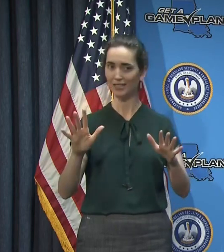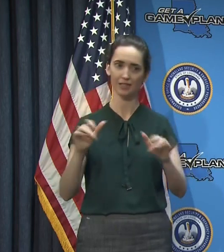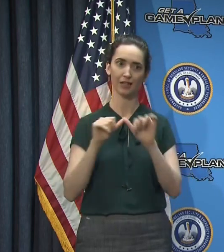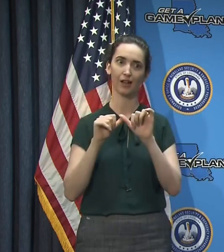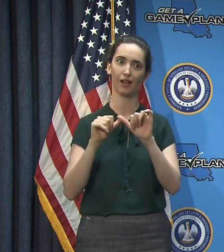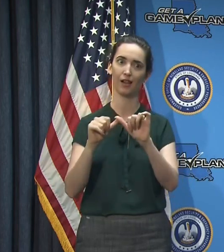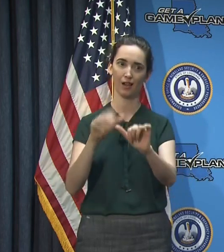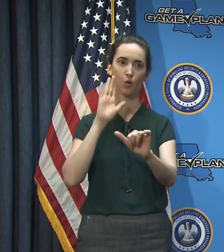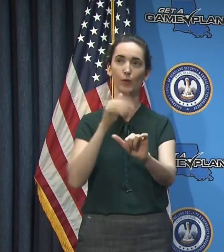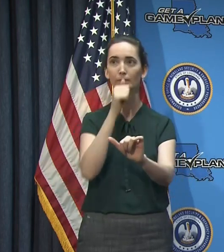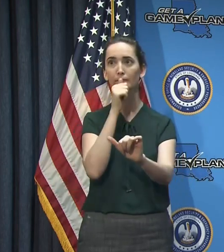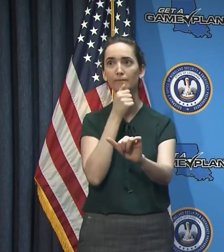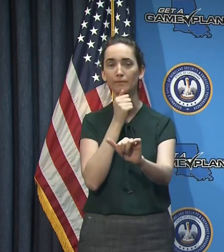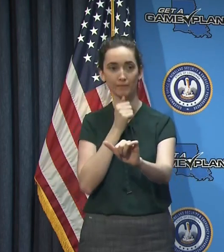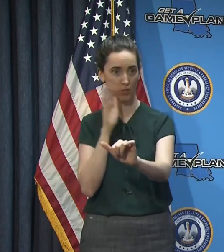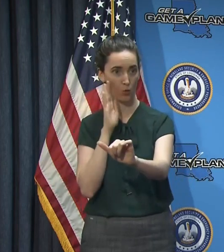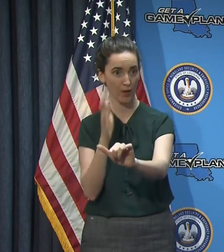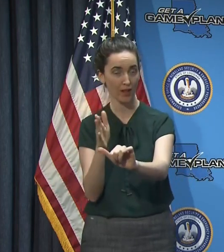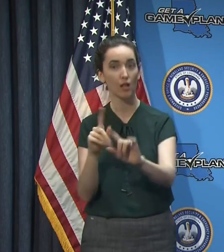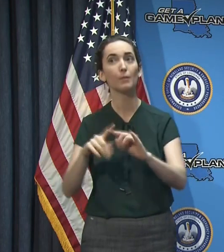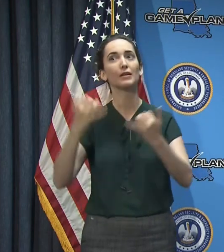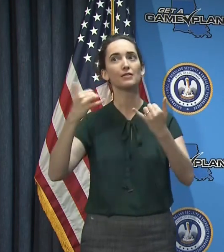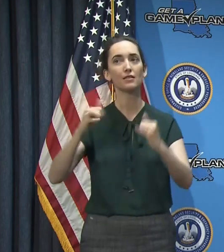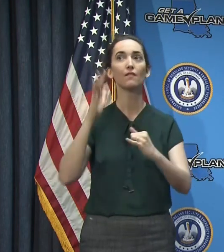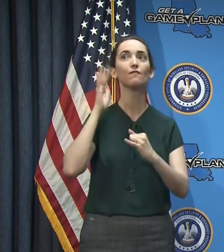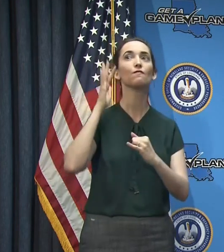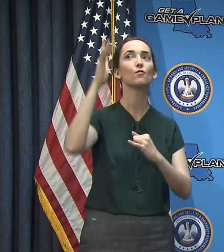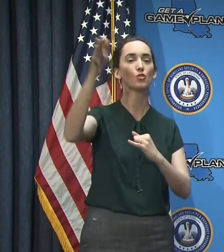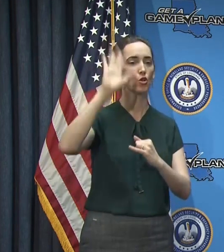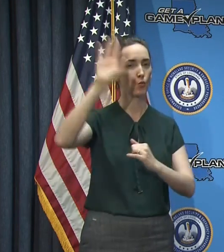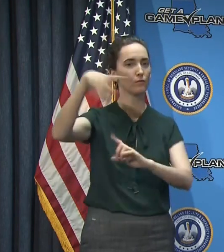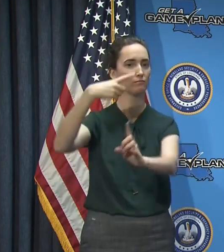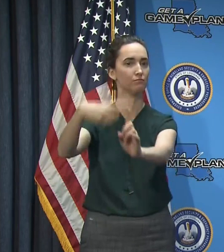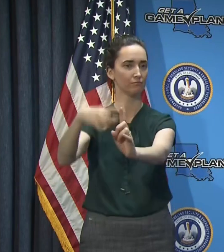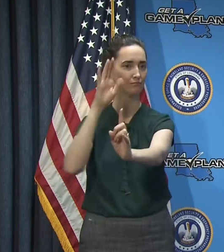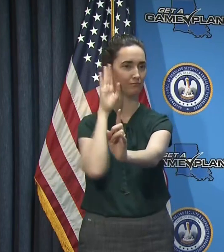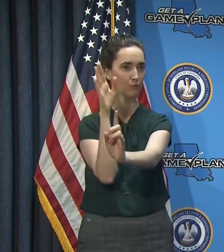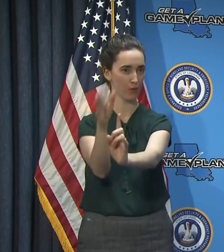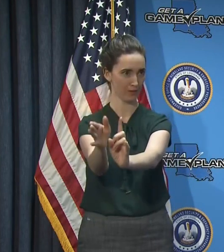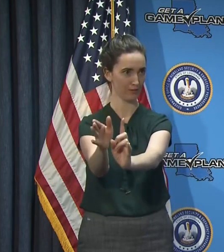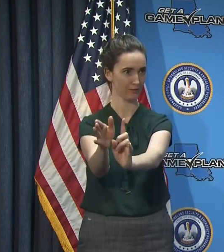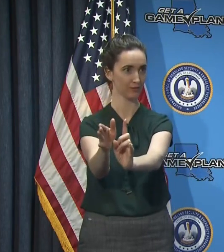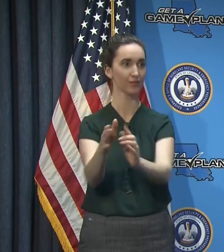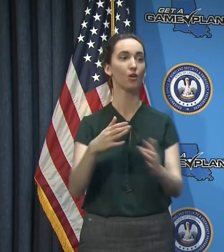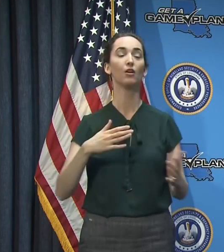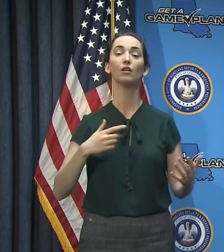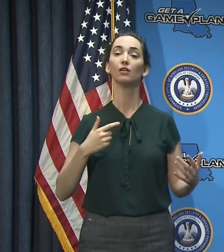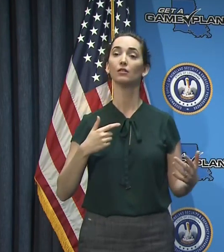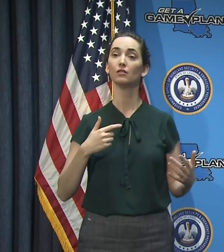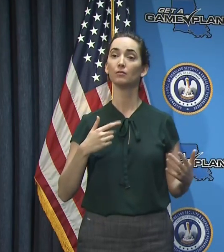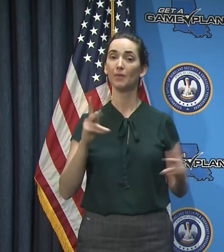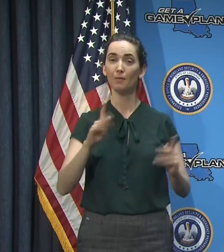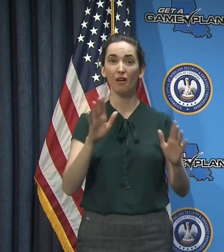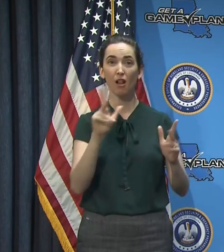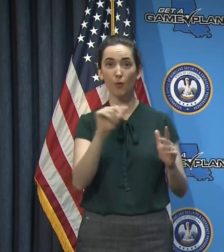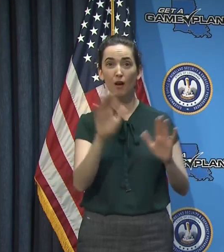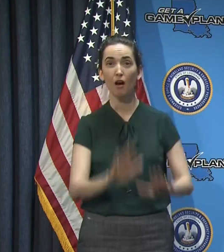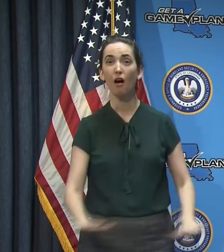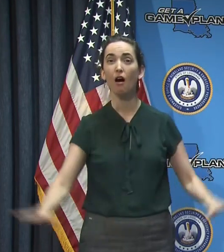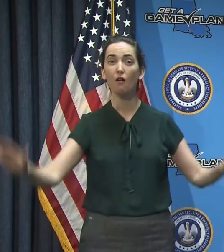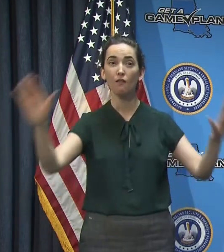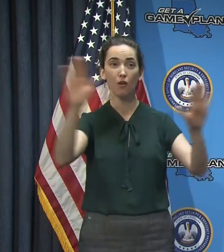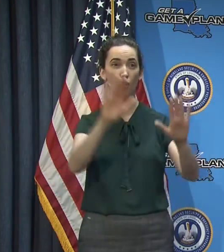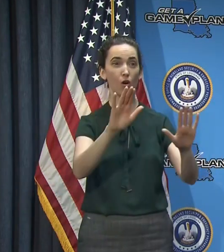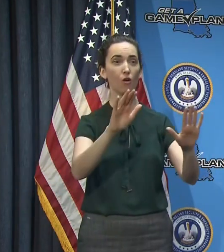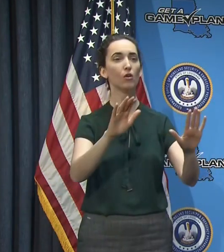But there is light at the end of all this darkness, and I did want to encourage the people of Louisiana to look at